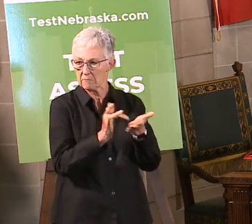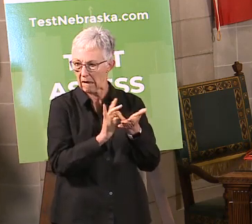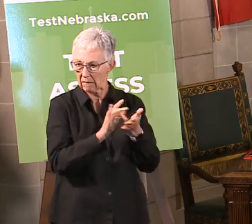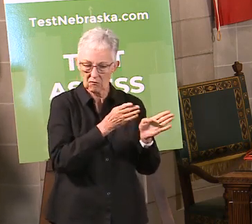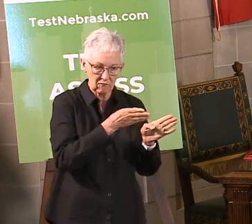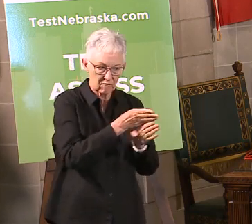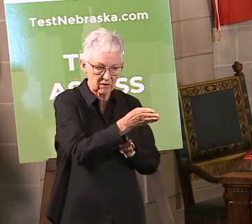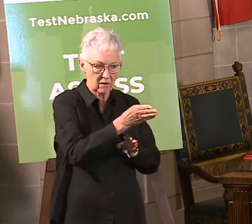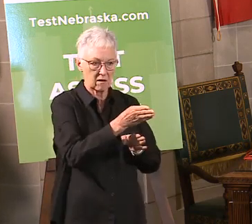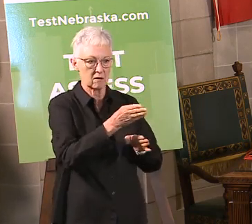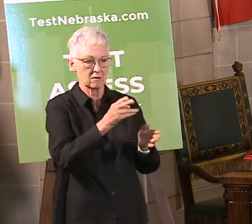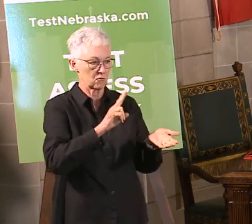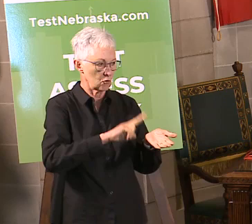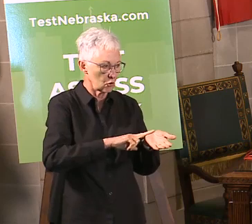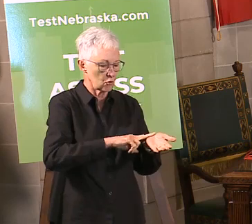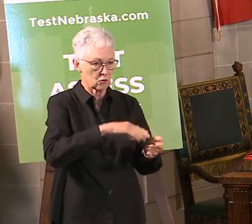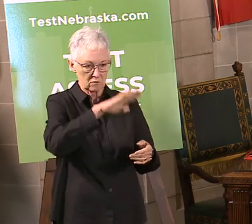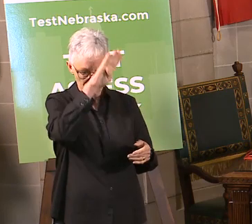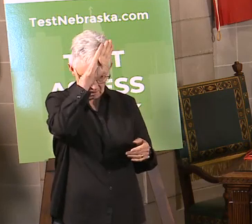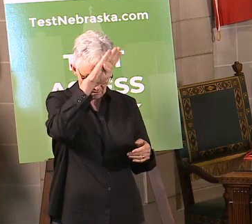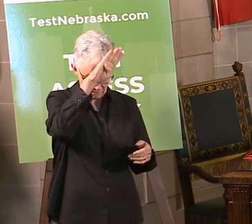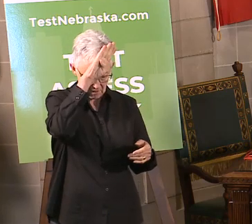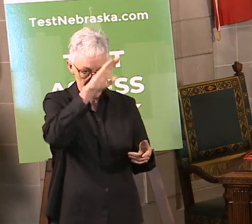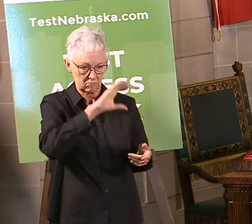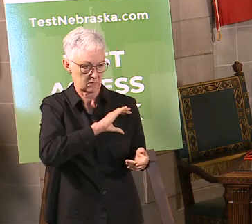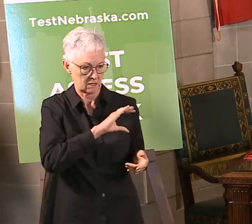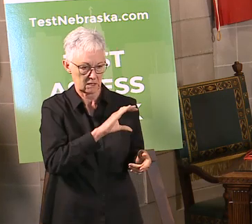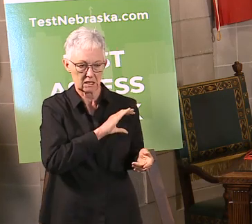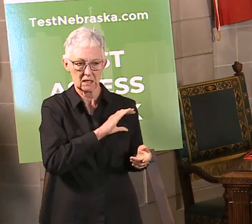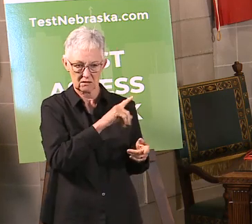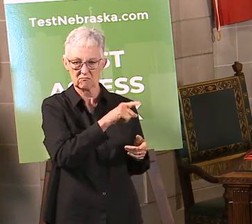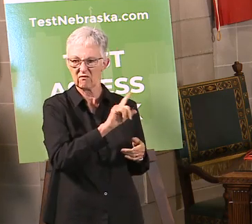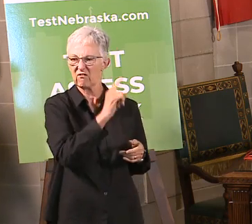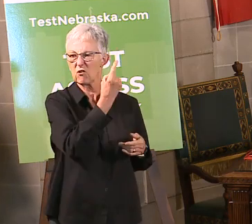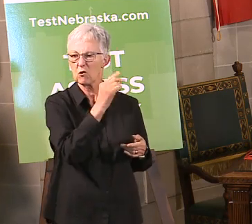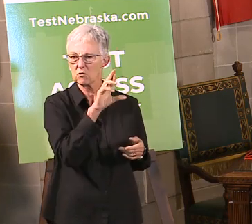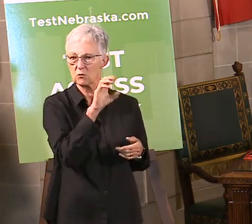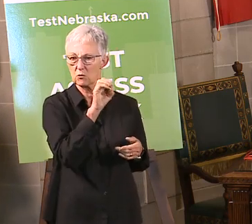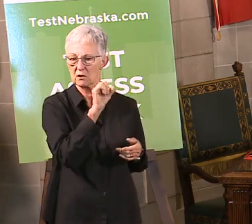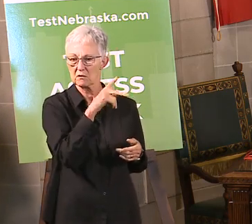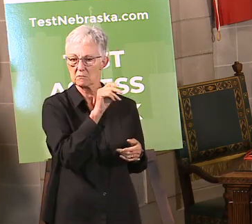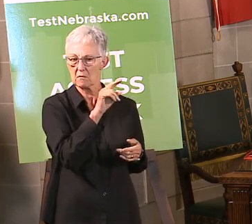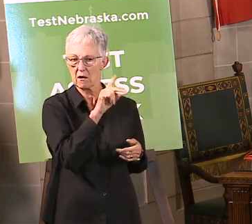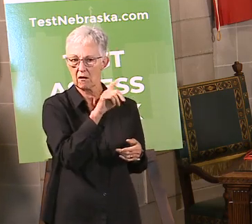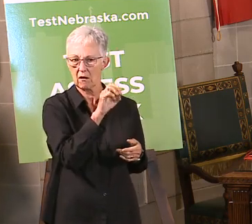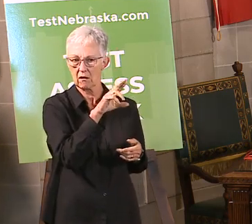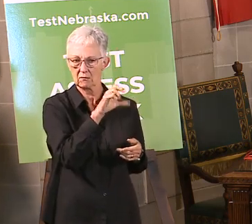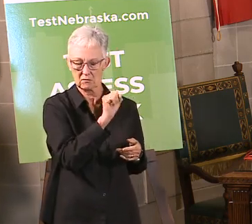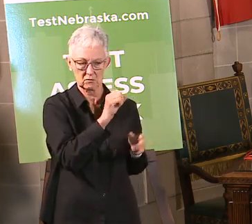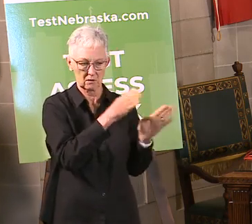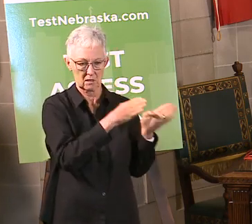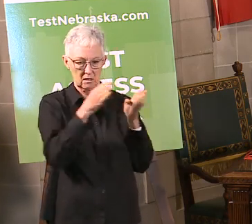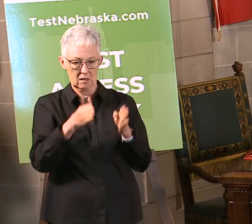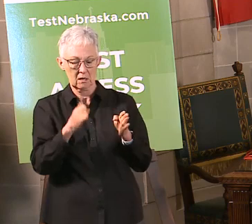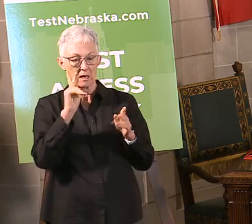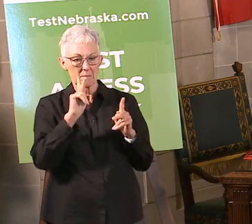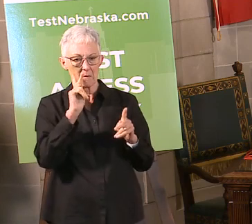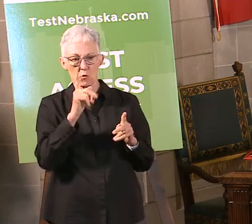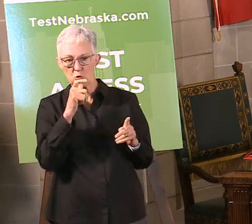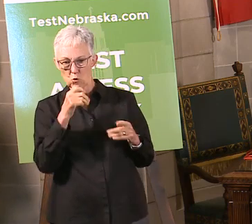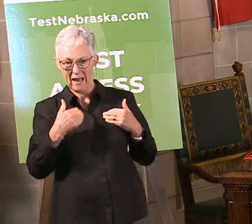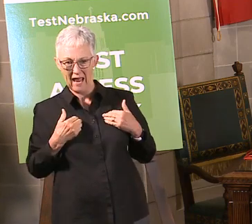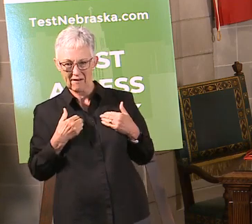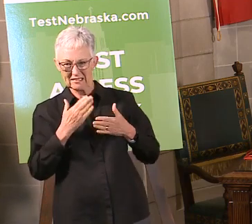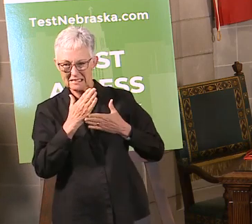that sort of thing, know, police, firefighters, and then highly symptomatic people, and then less symptomatic people. Starting on Friday,